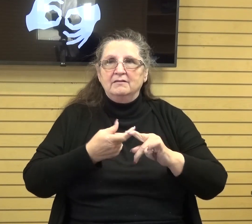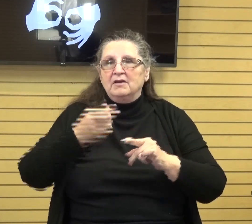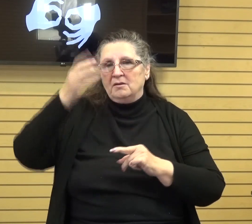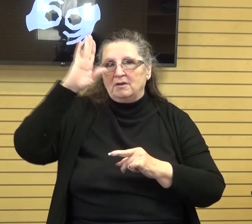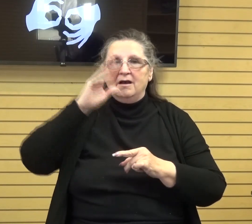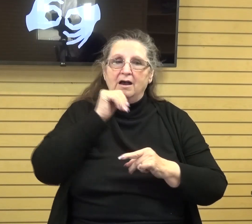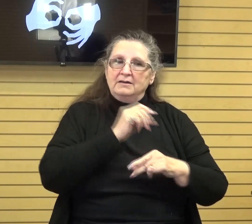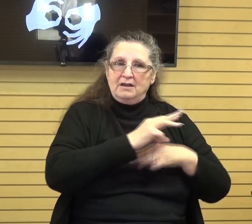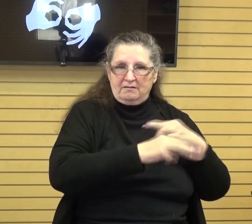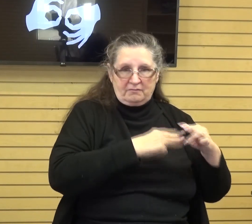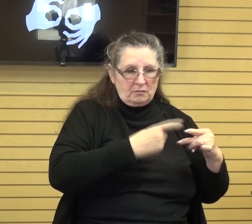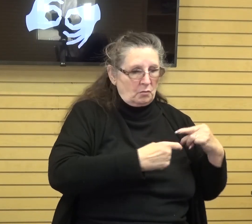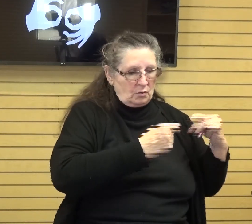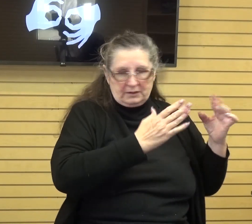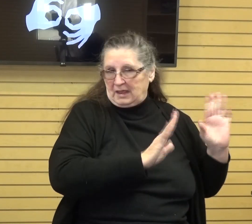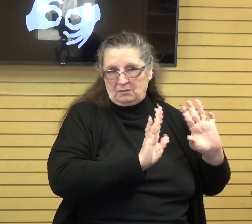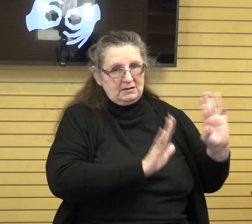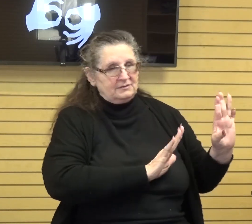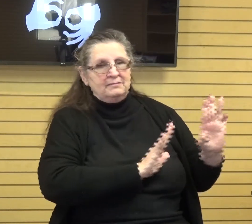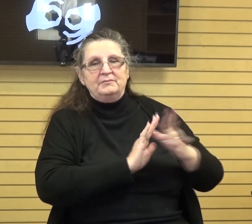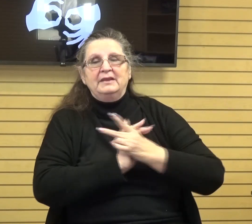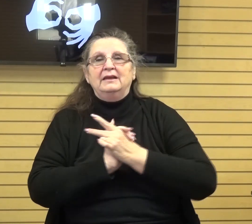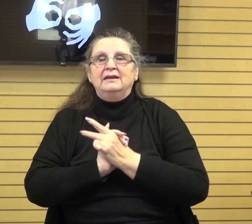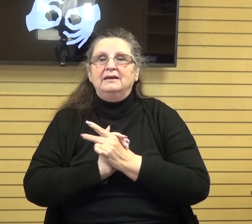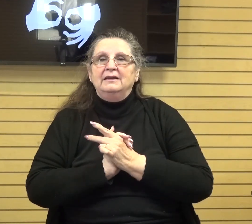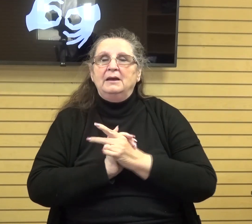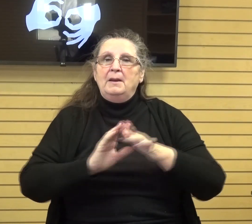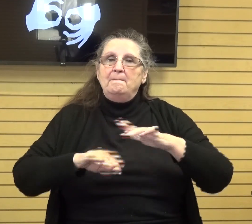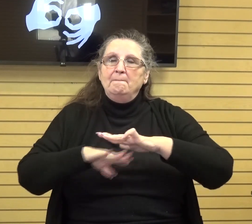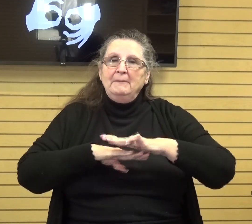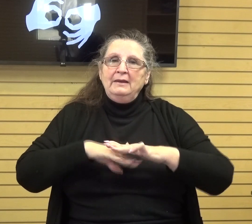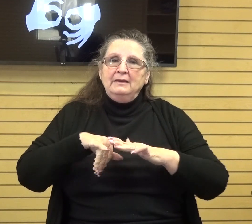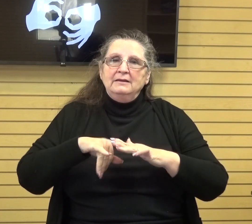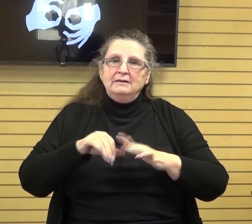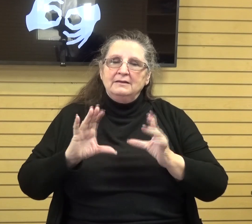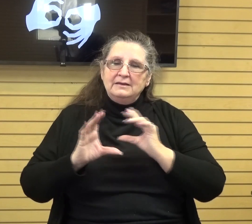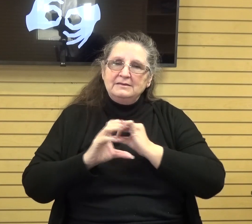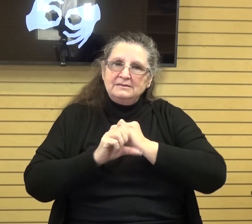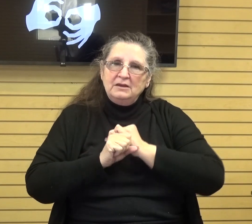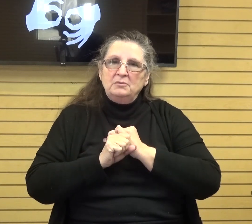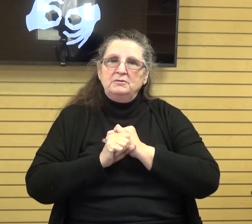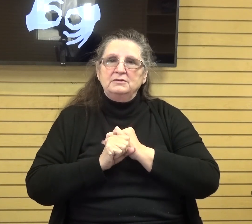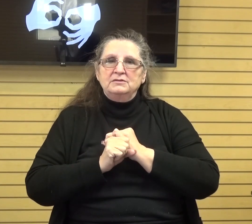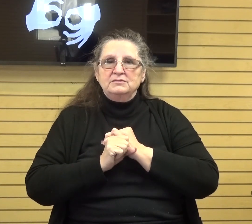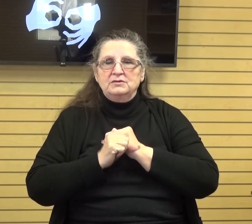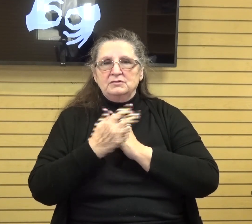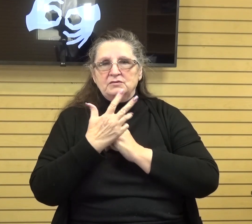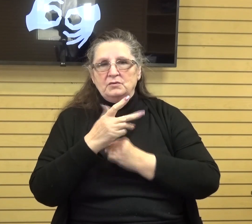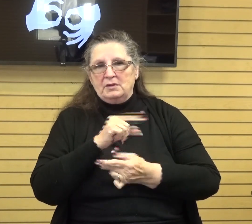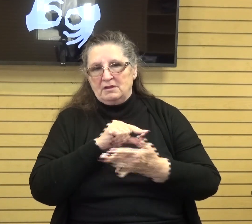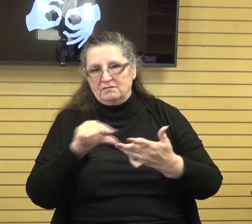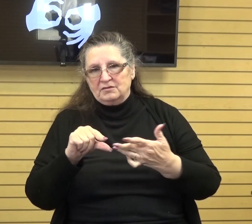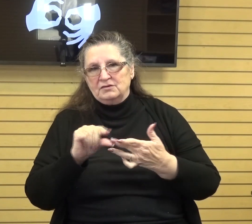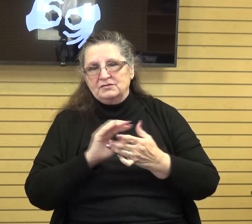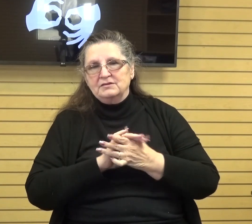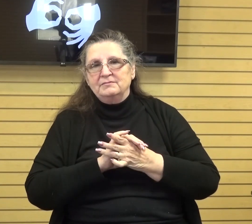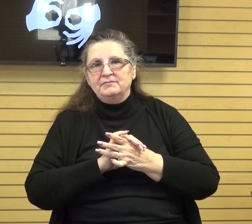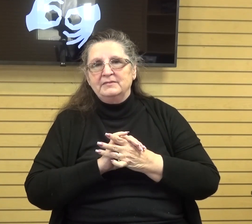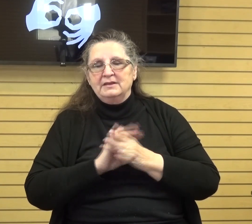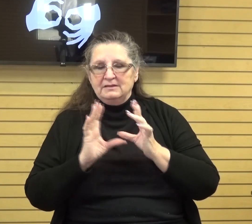so basically in that summary of those three verses that puts into a summary that